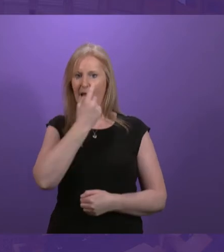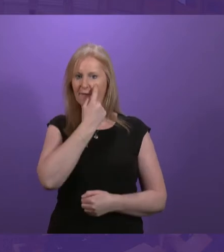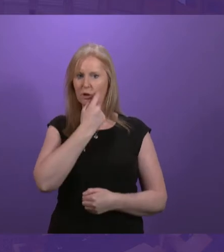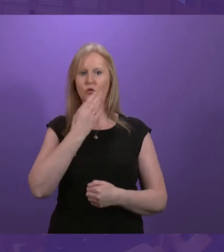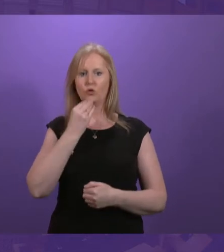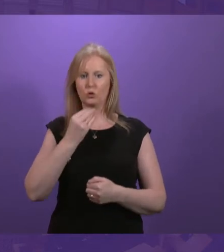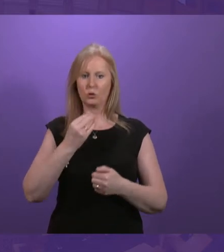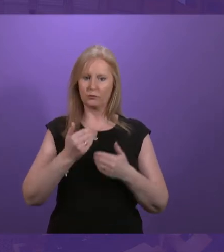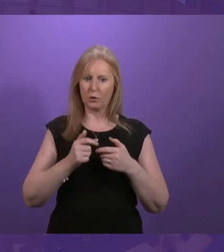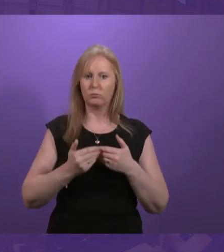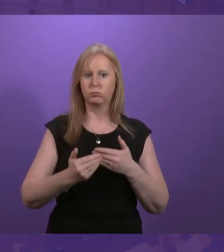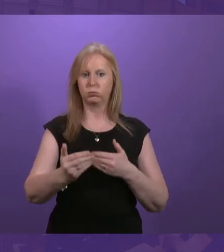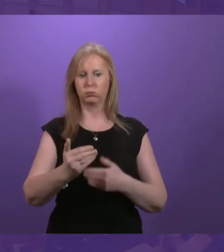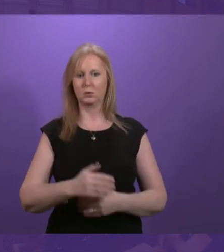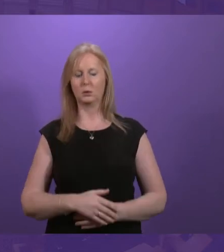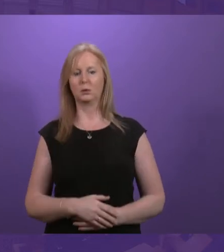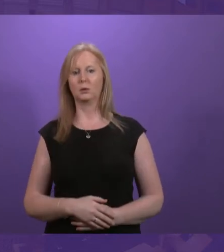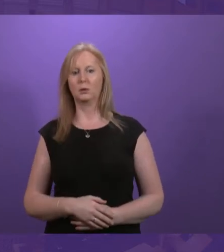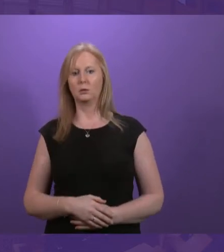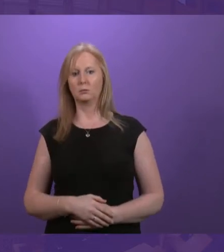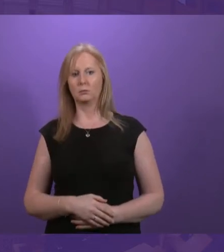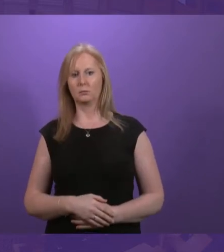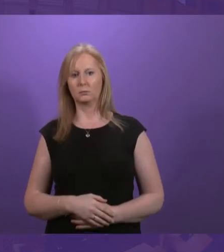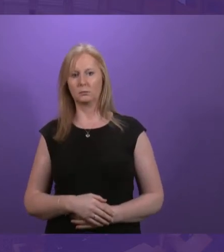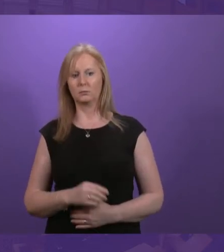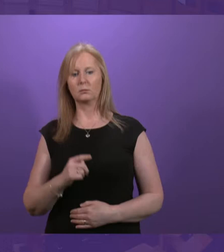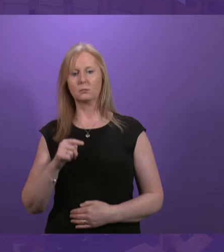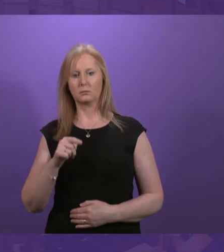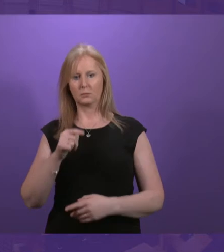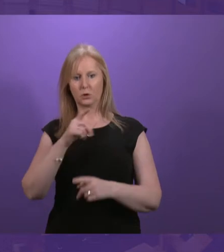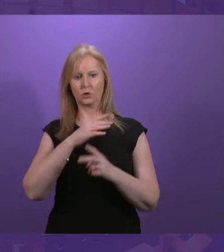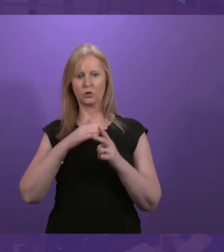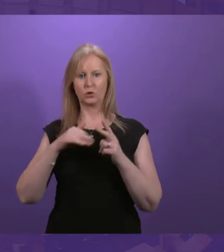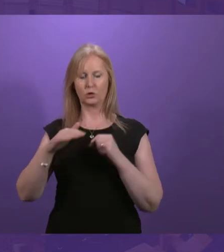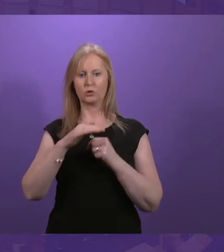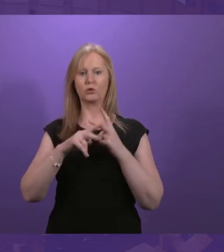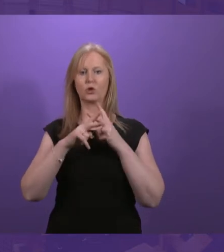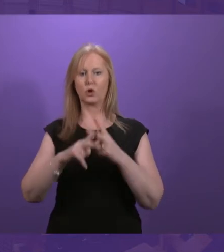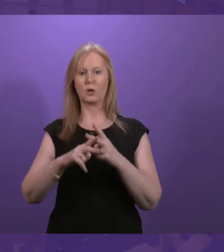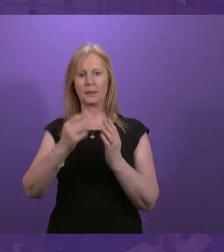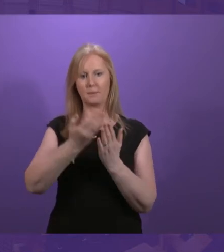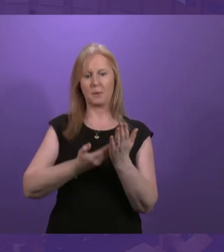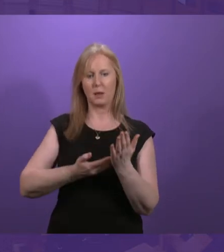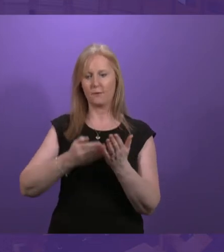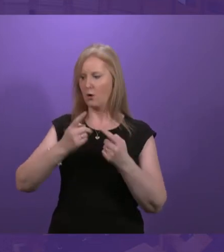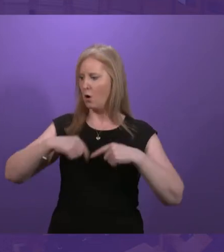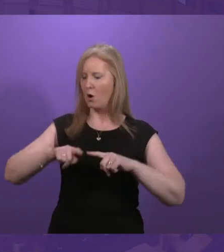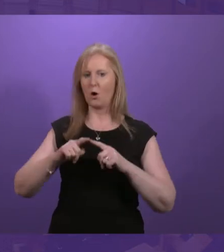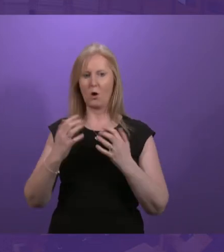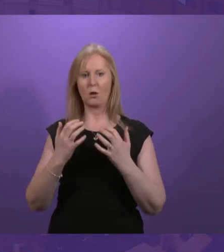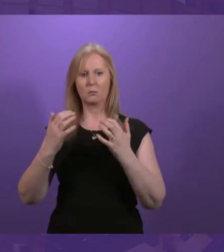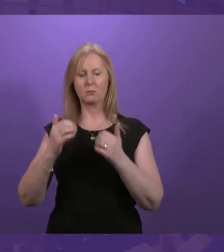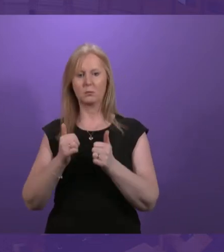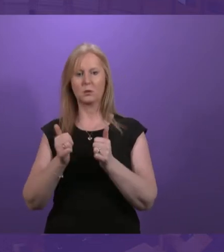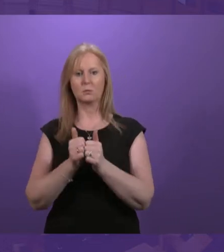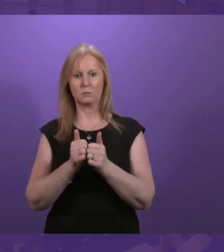This comes from a green amendment to the Social Security Bill, supported by all parties in this chamber that I'm really proud of. But can I ask the